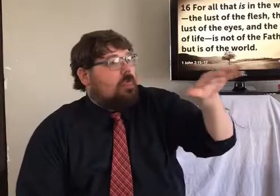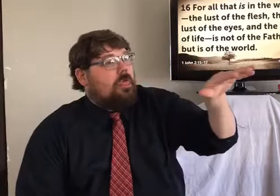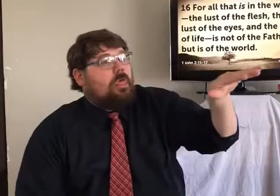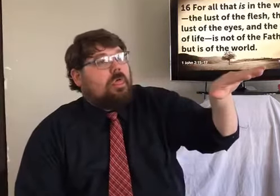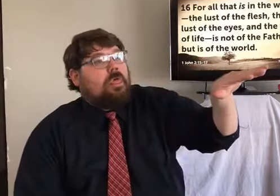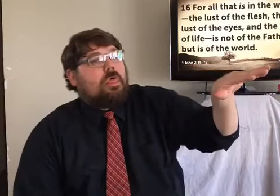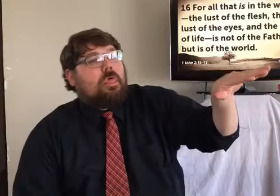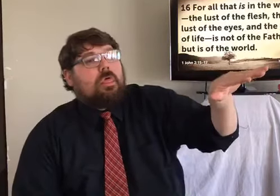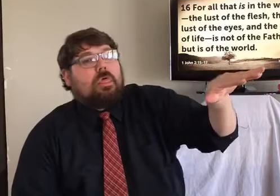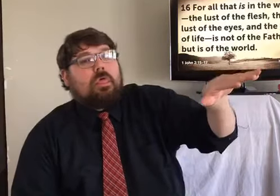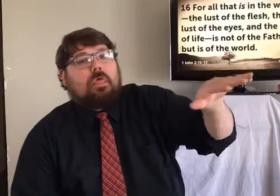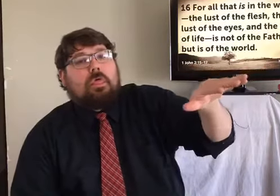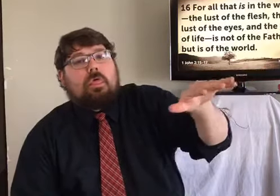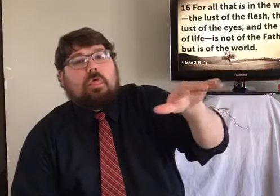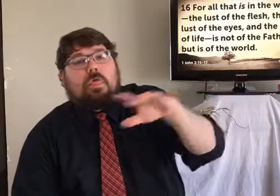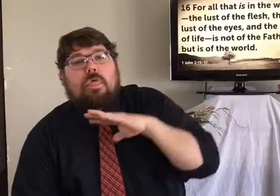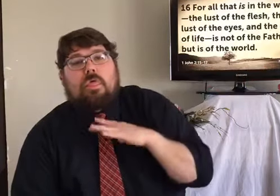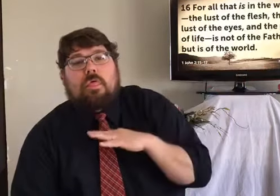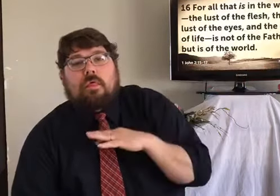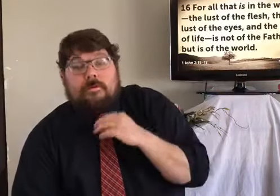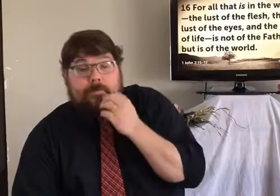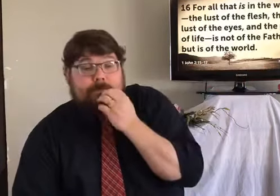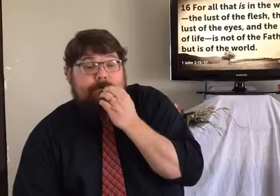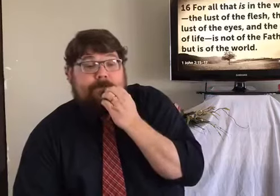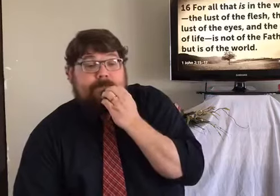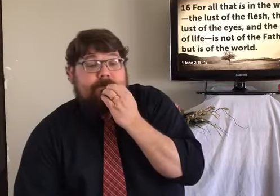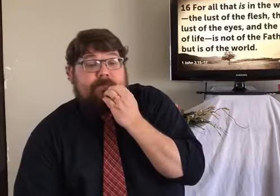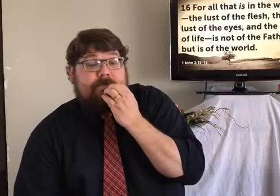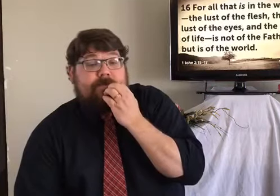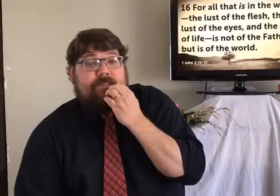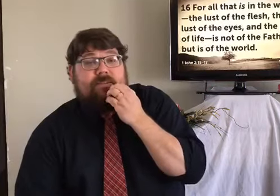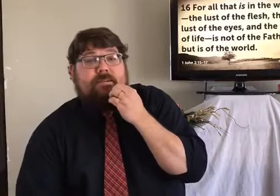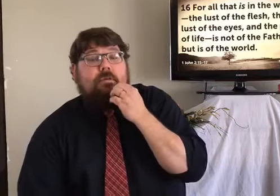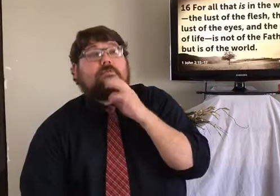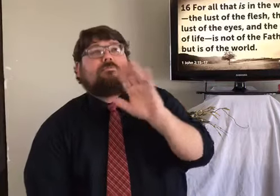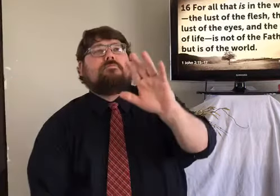And it feels to the lust of the eyes. Everything out there that you can have.